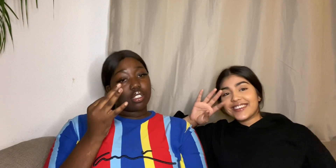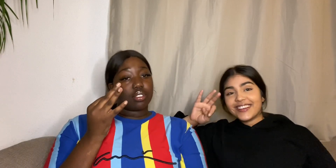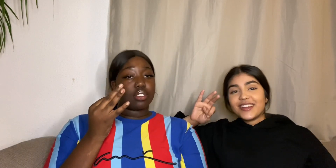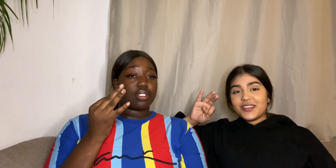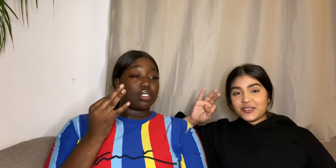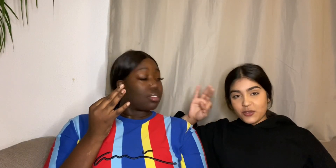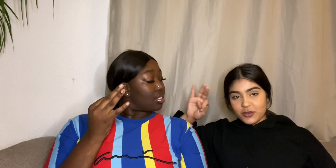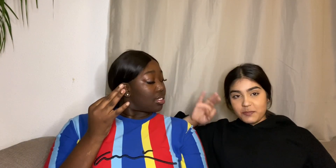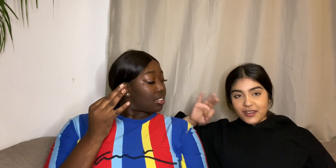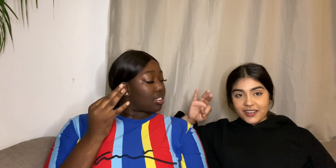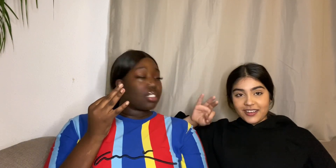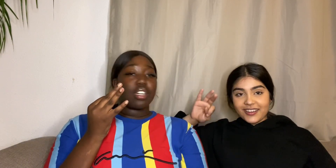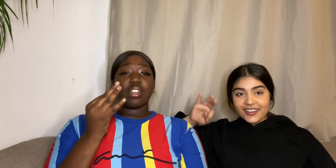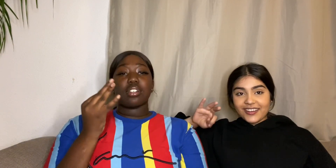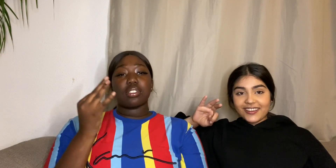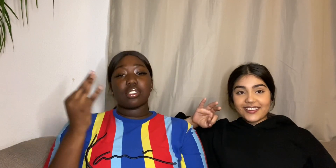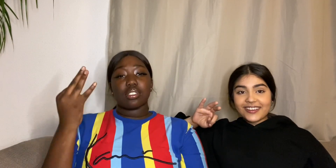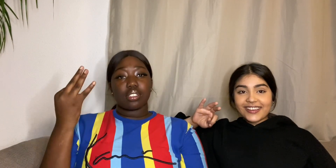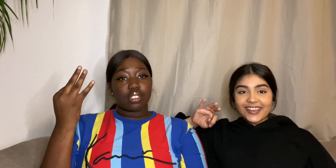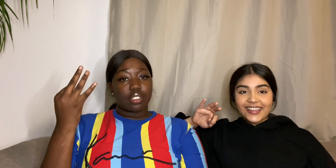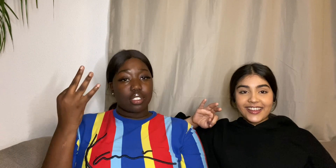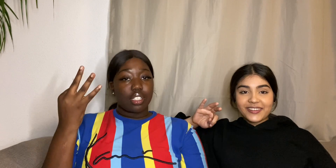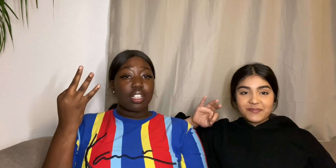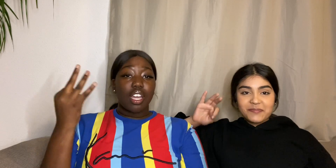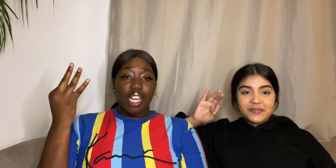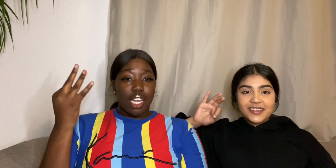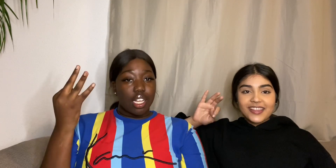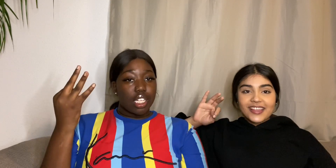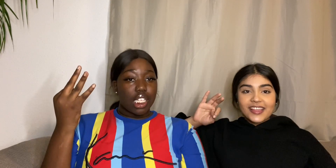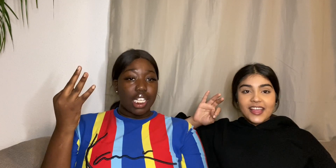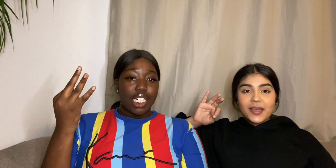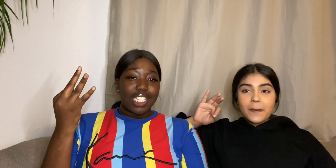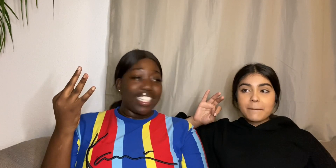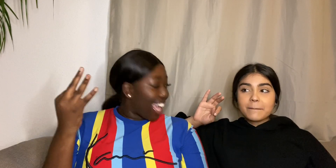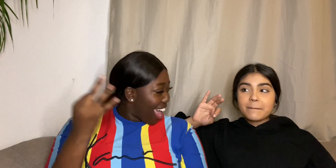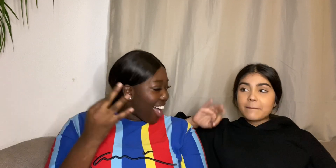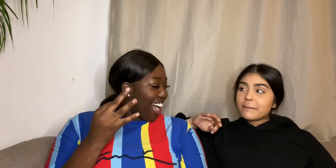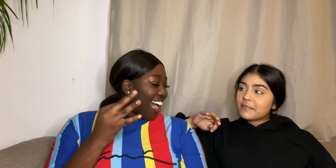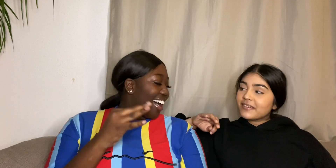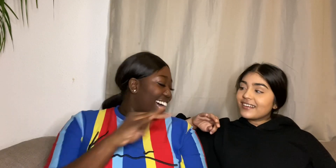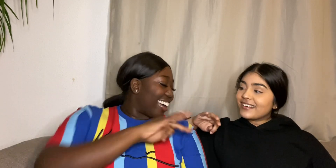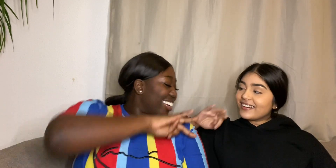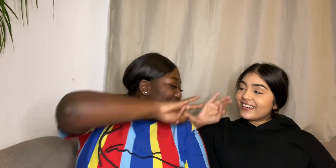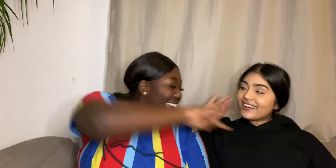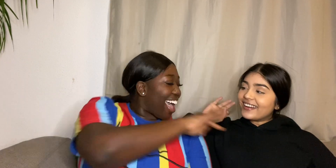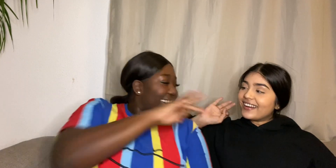Not fair Yeah Okay Yeah Yeah Yeah Yeah